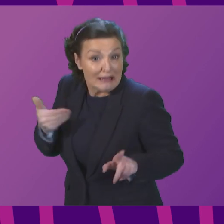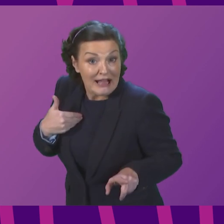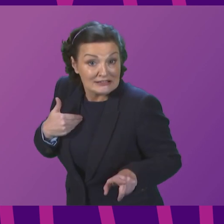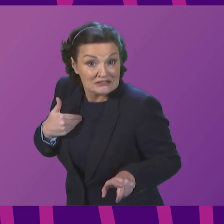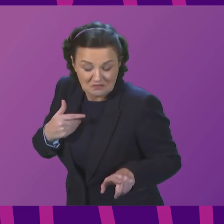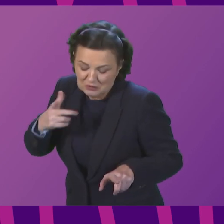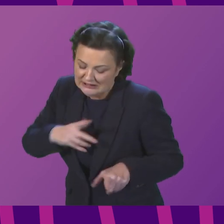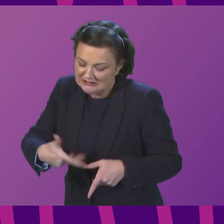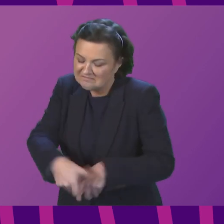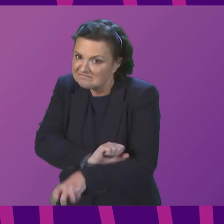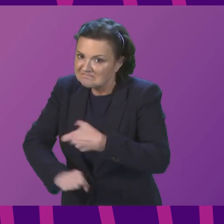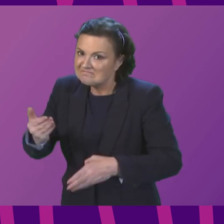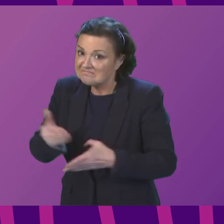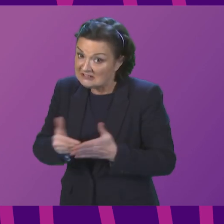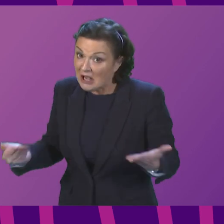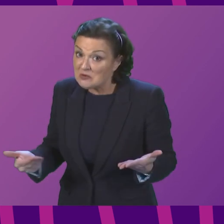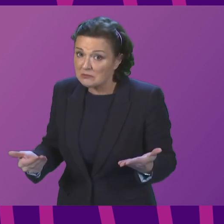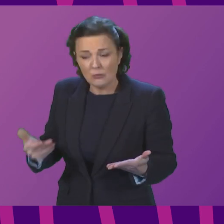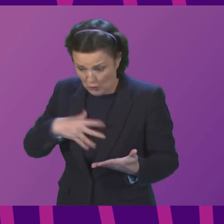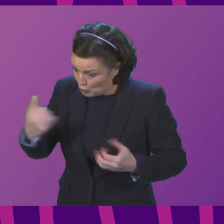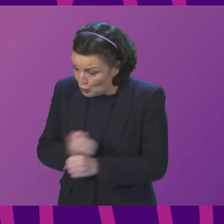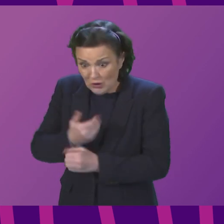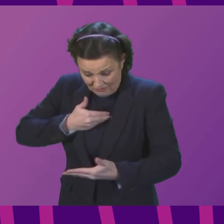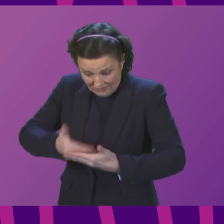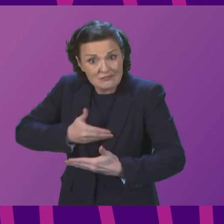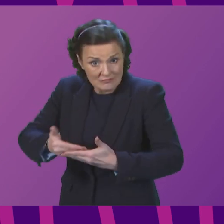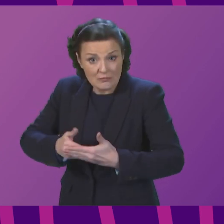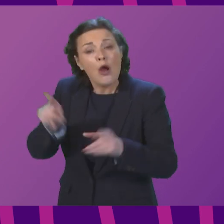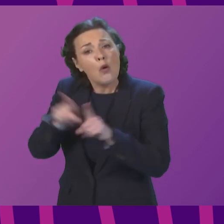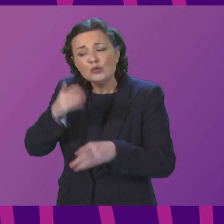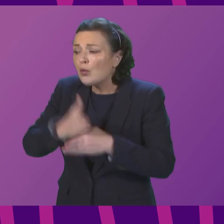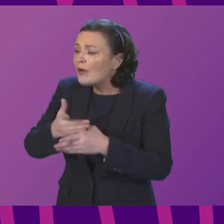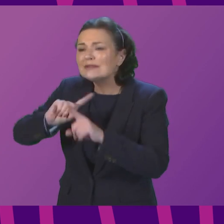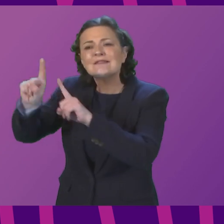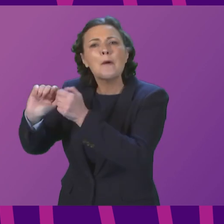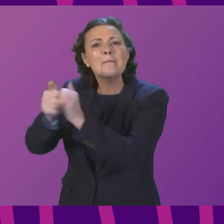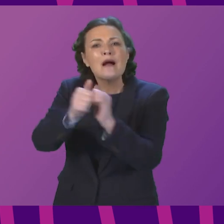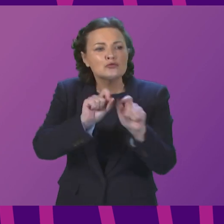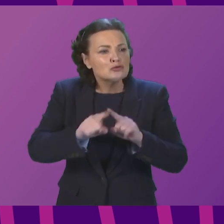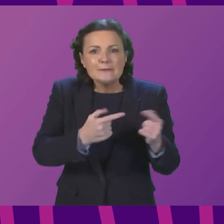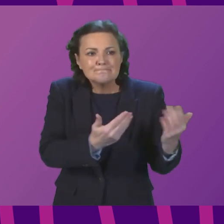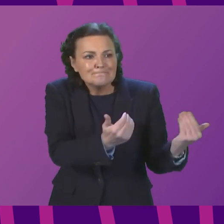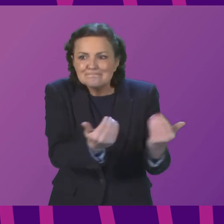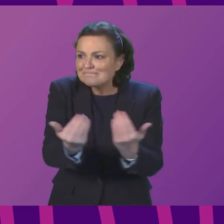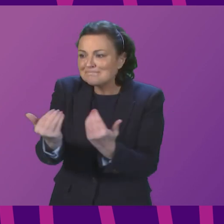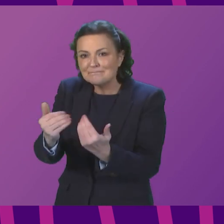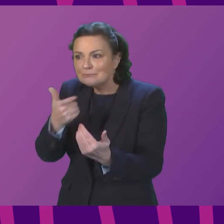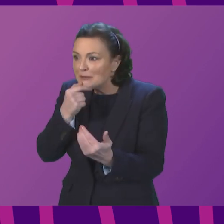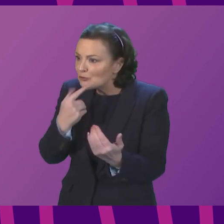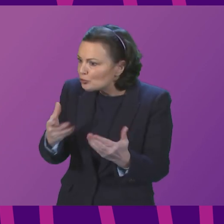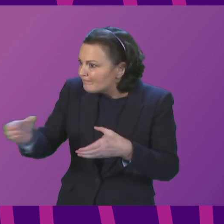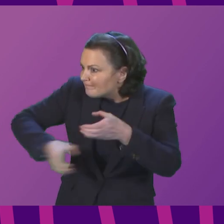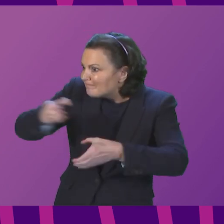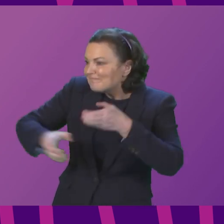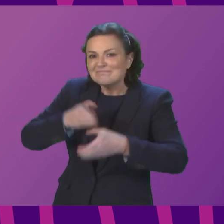action immediately. We are taking action immediately. We are also working with partners to attract more people into the sector. We